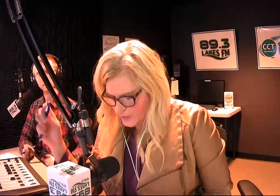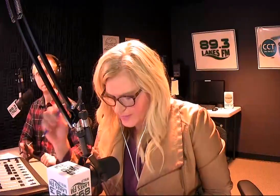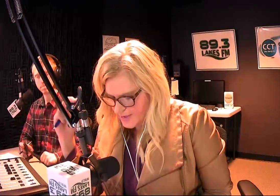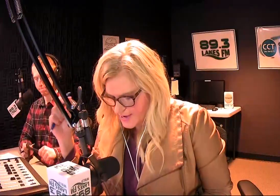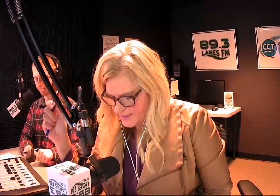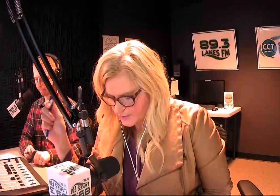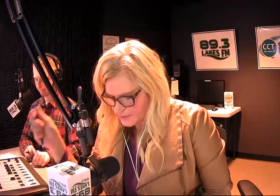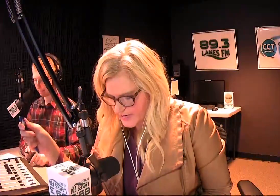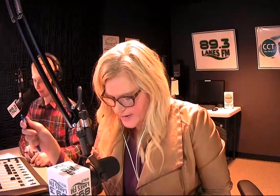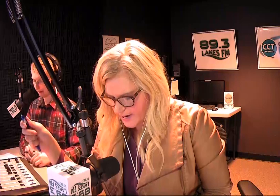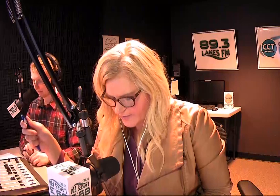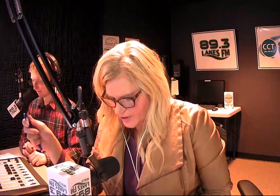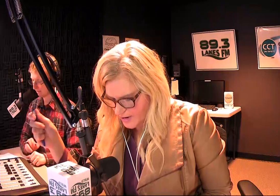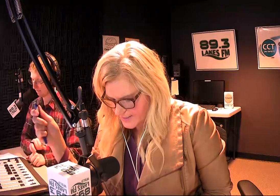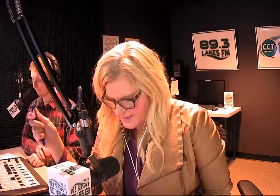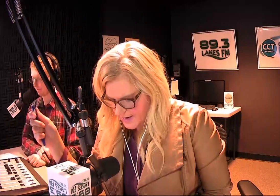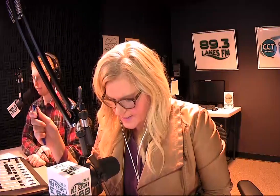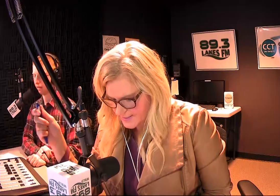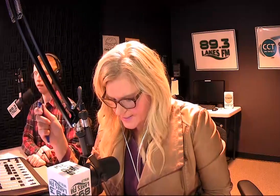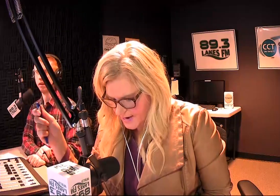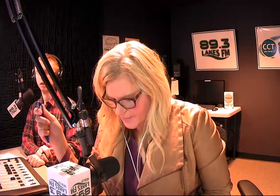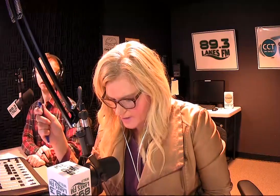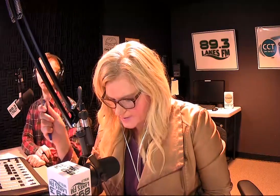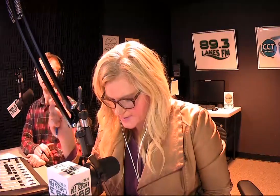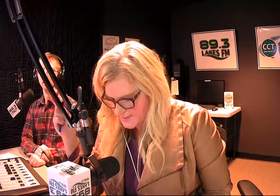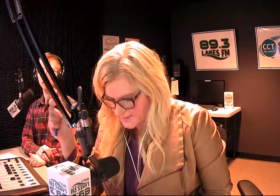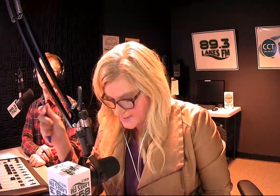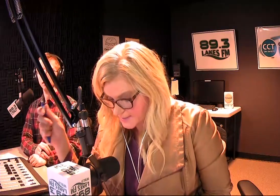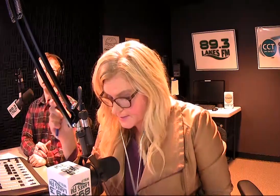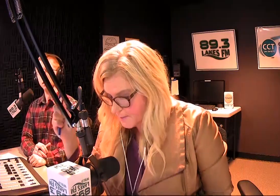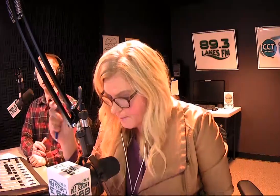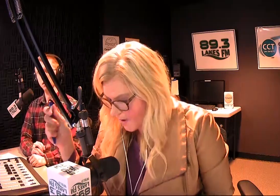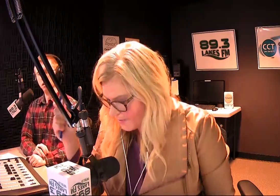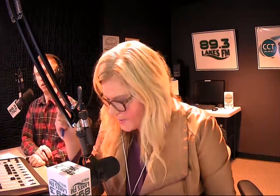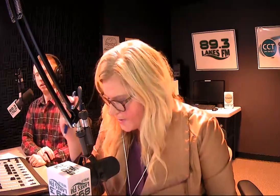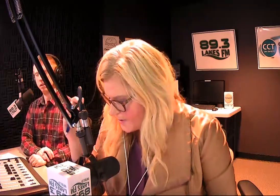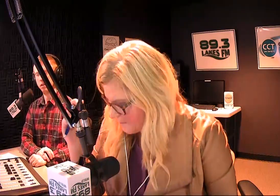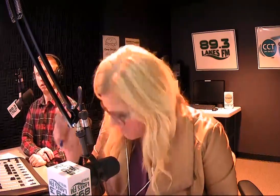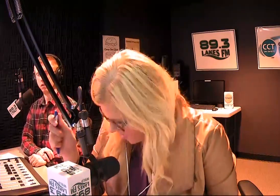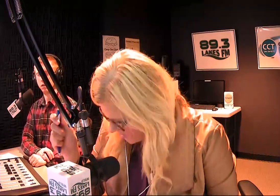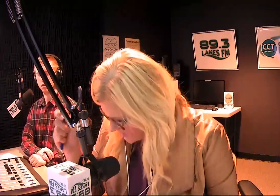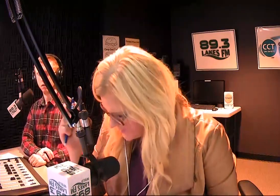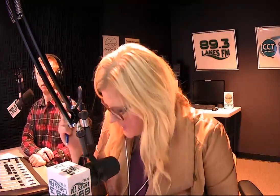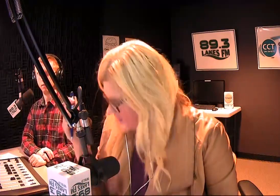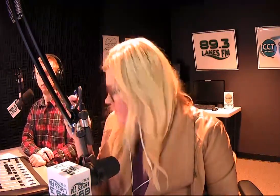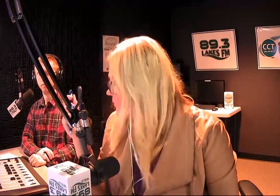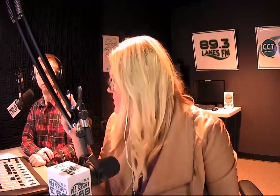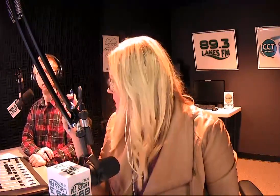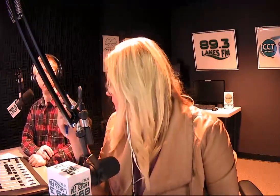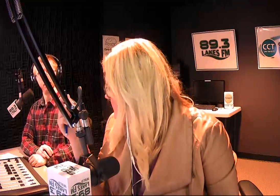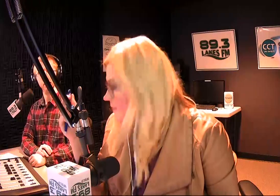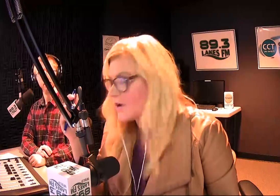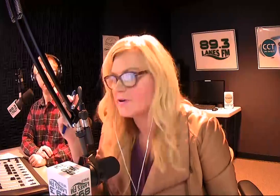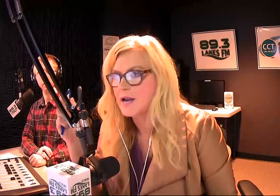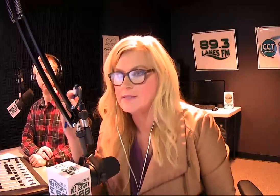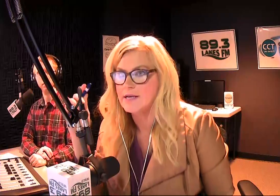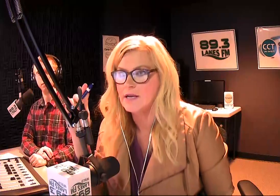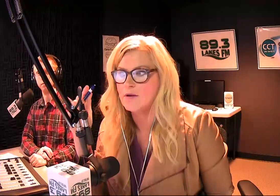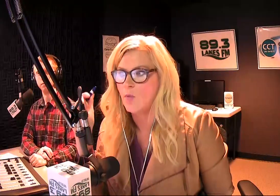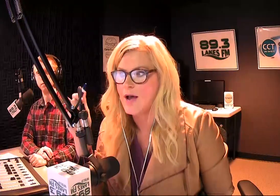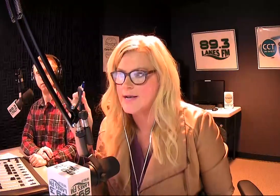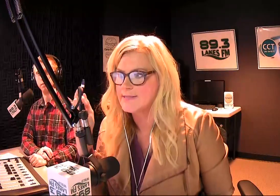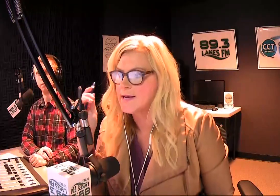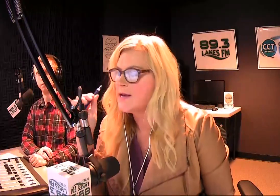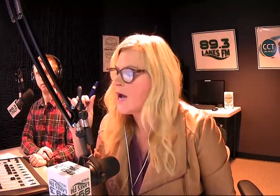as the lieutenant governor indicated, today marks the six-month mark since the first case, the COVID